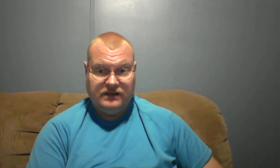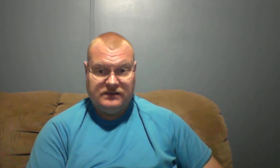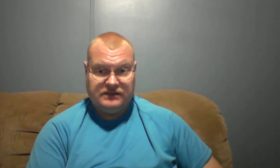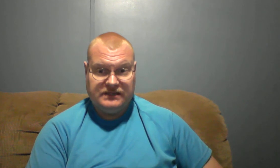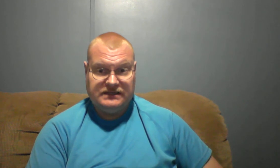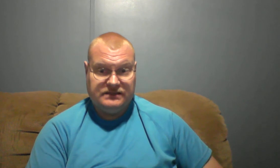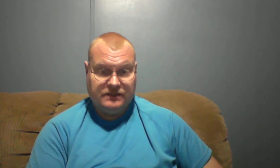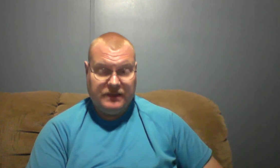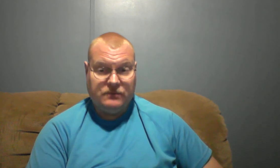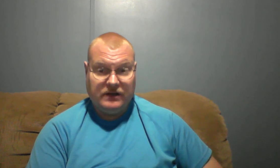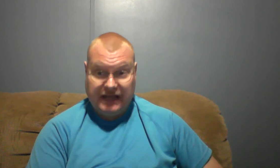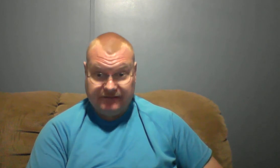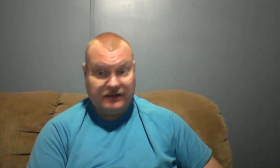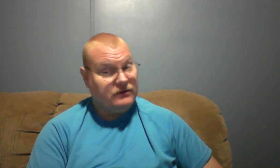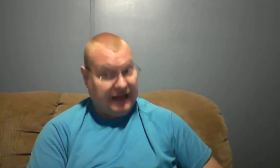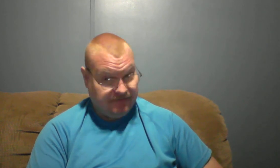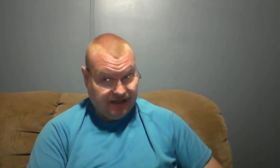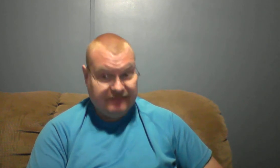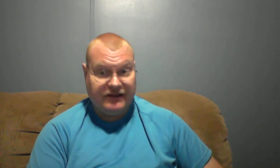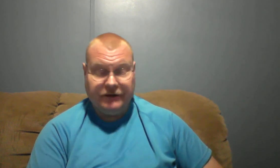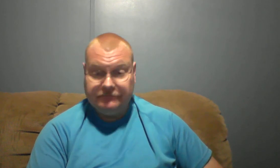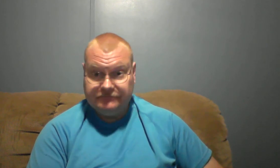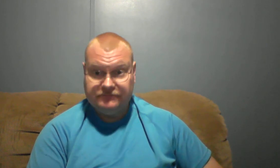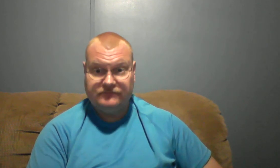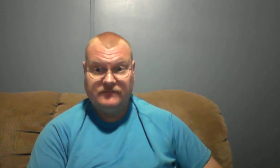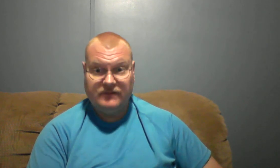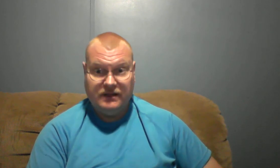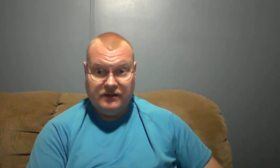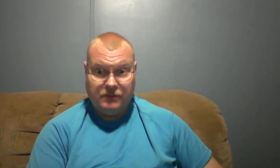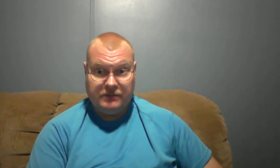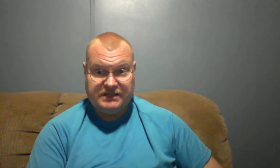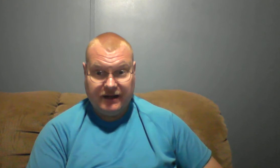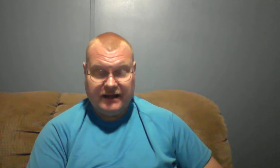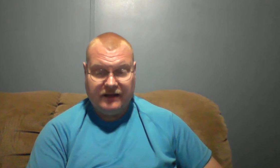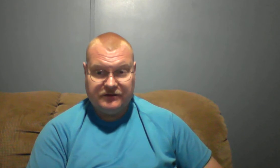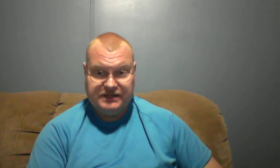let's say some people would have to leave there probably scared out of their senses